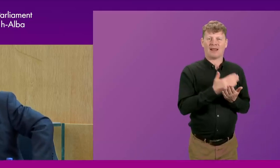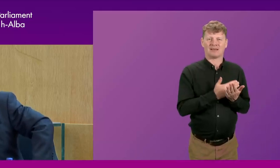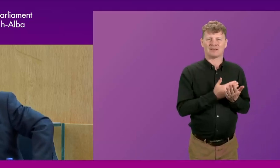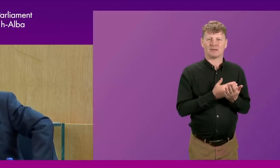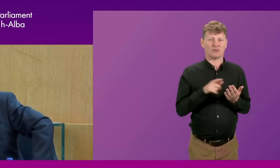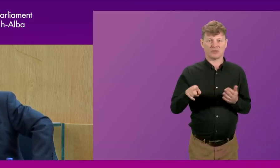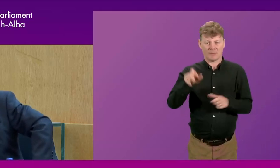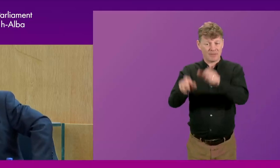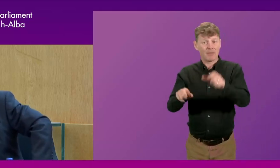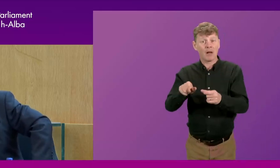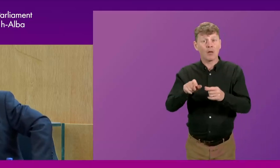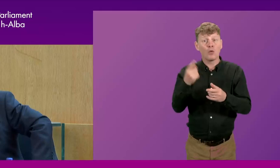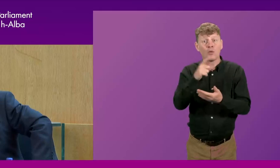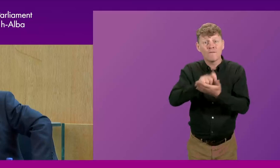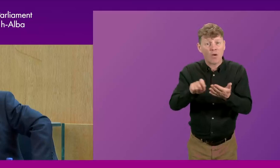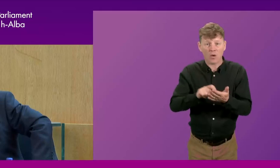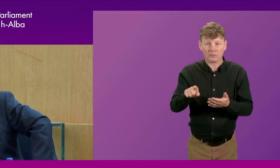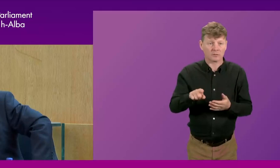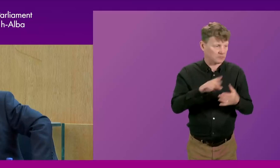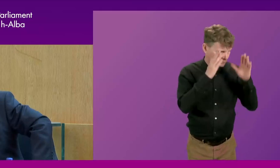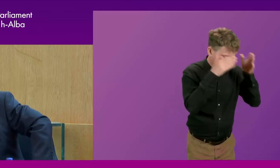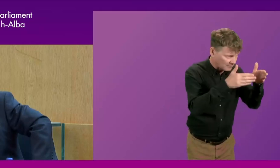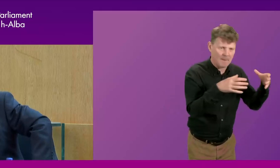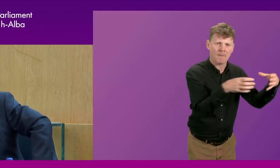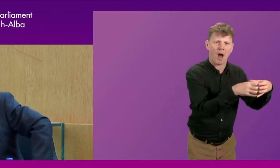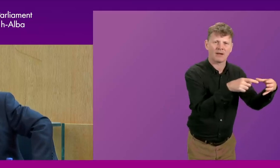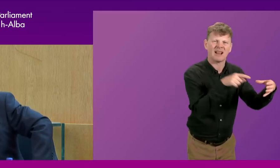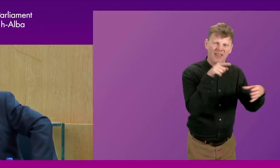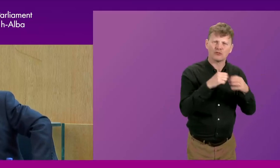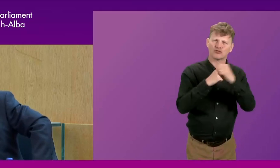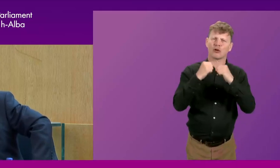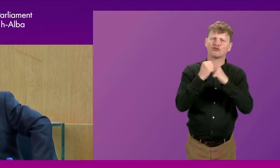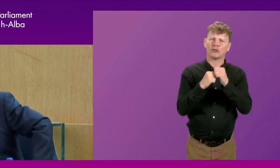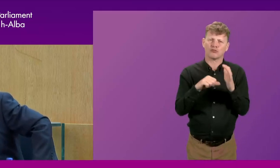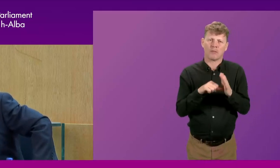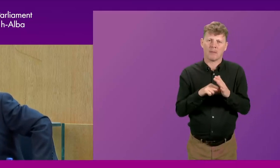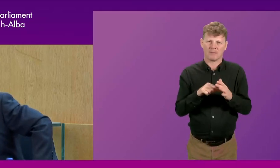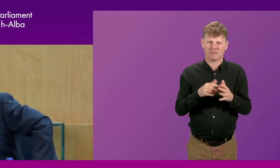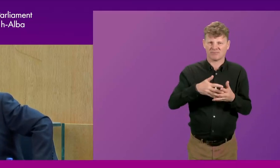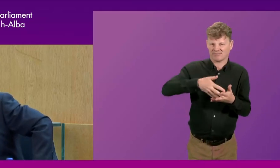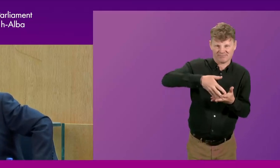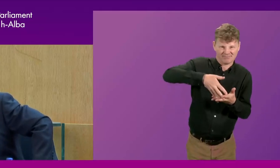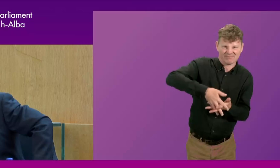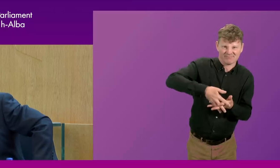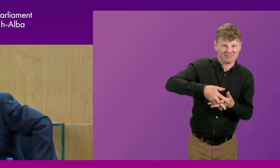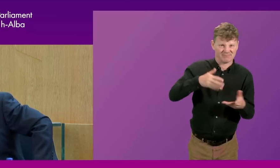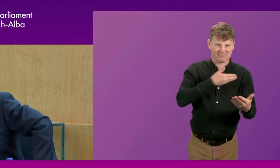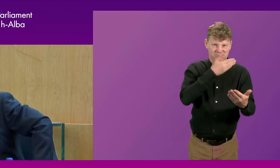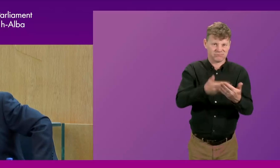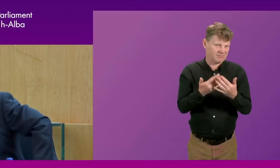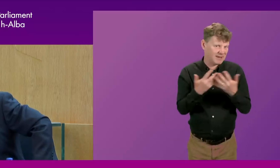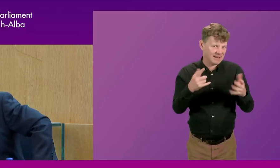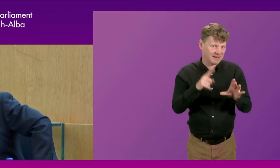public that elect them. And that is a structural problem that has been there for quite a long time now.